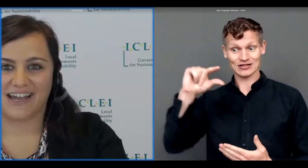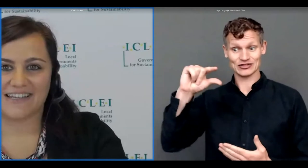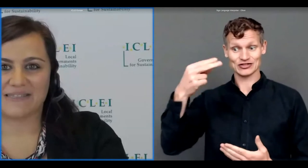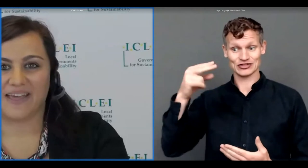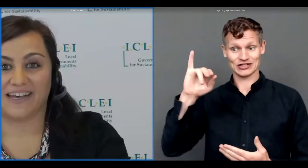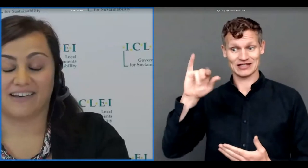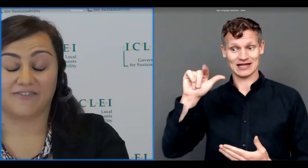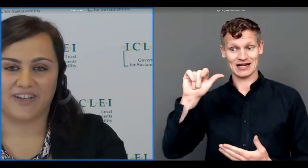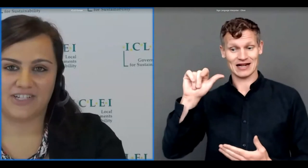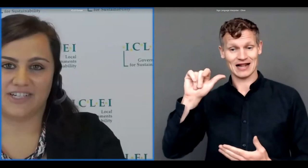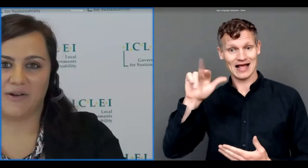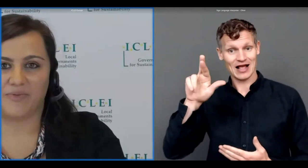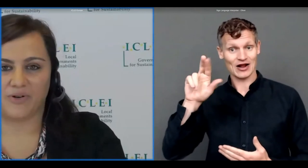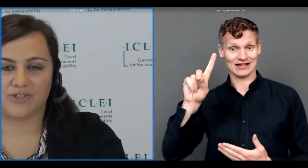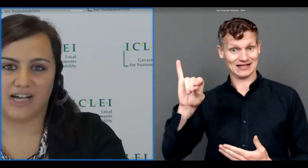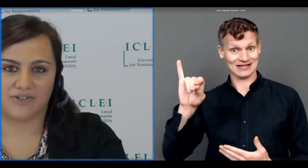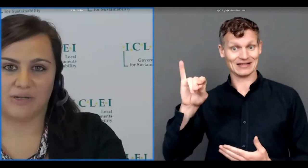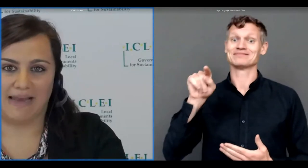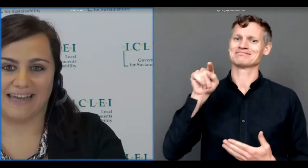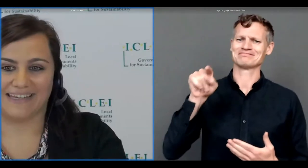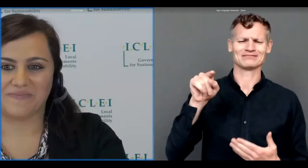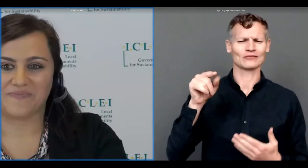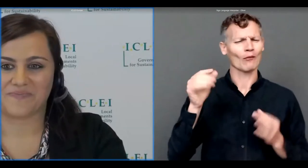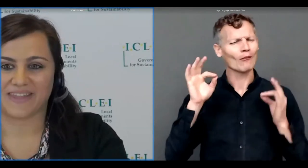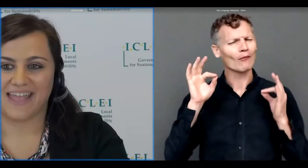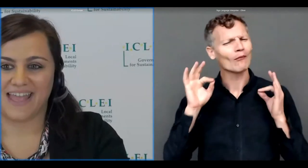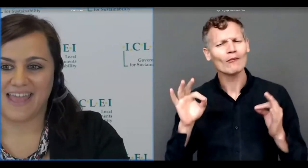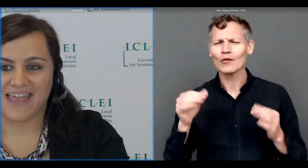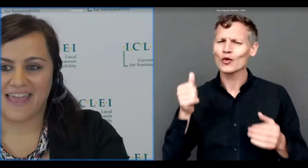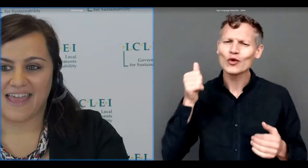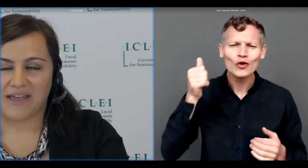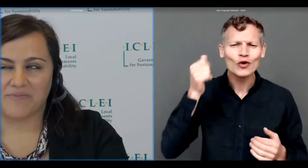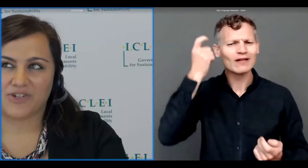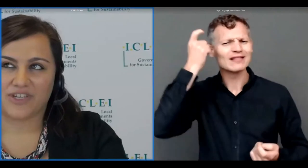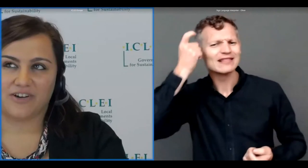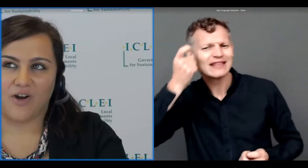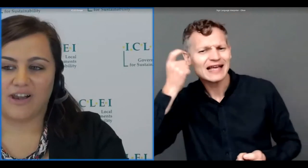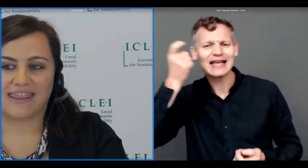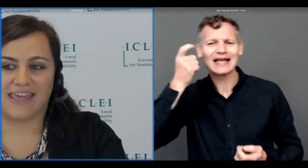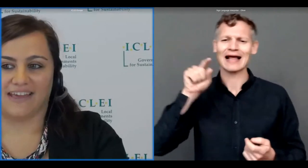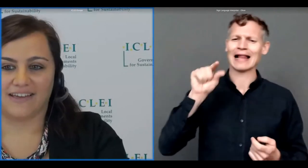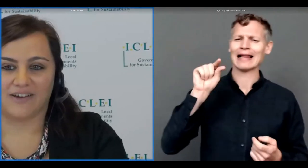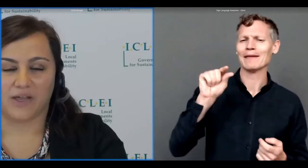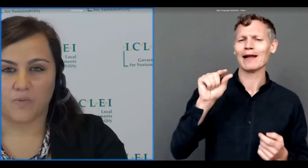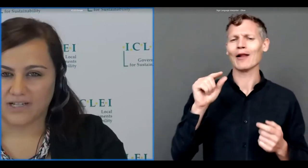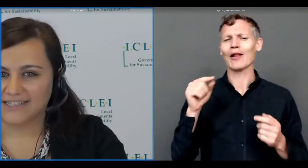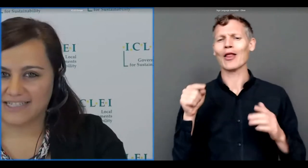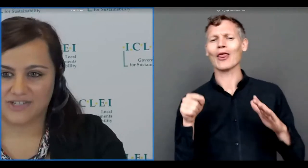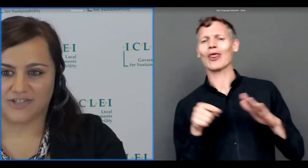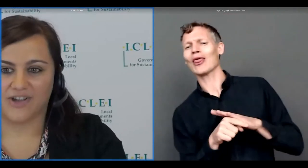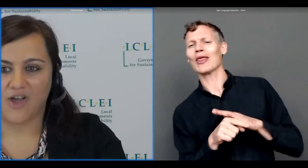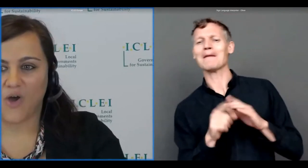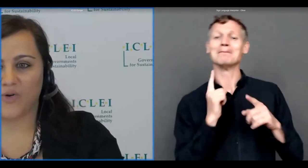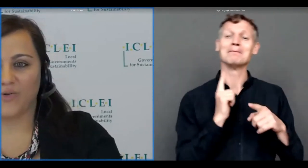sarcasm and unconventional approach to cultural planning I am sure you can all think of that one